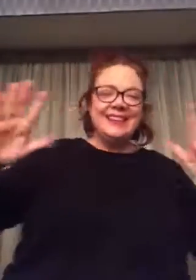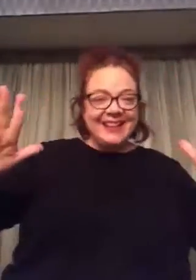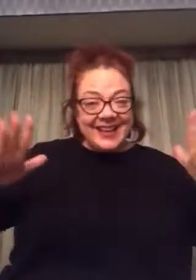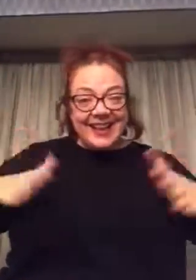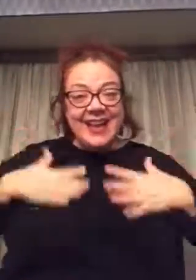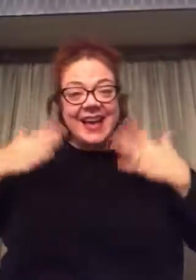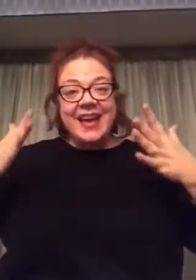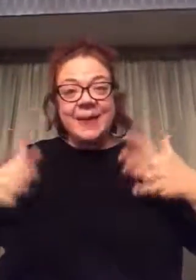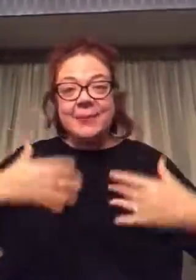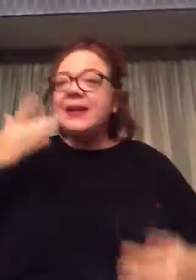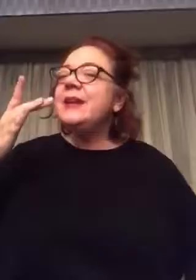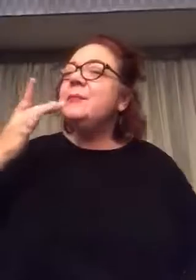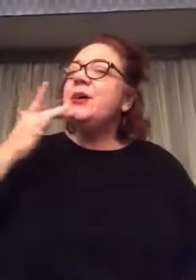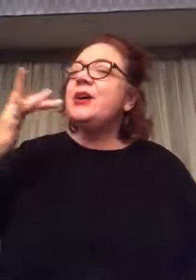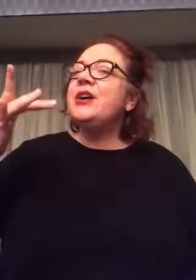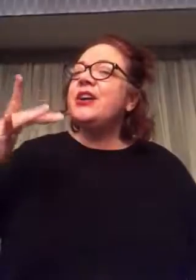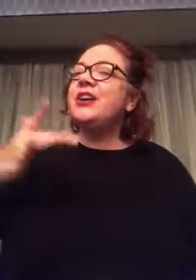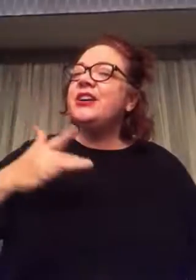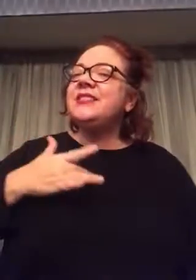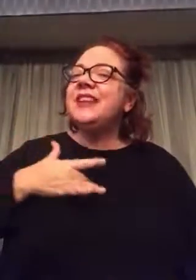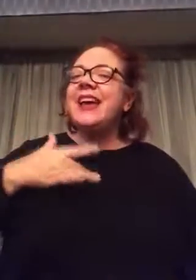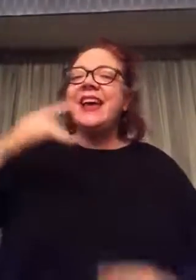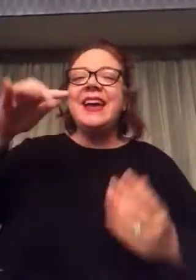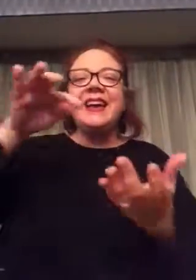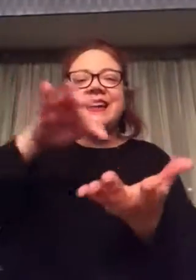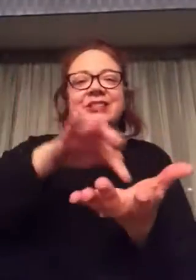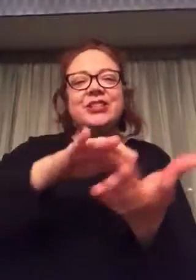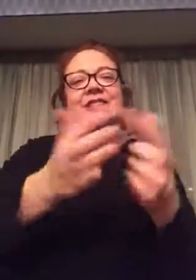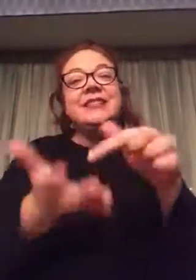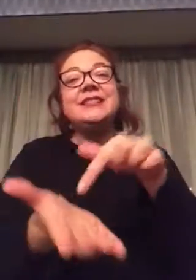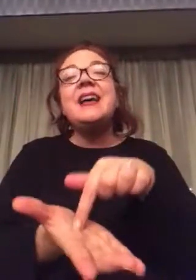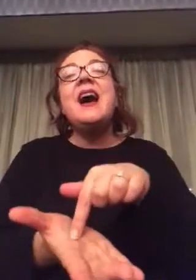Happy birthday Jesus